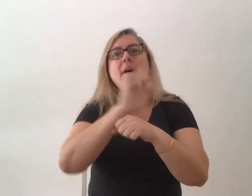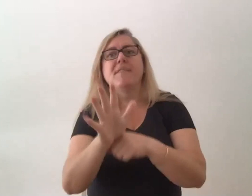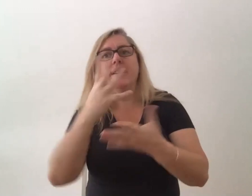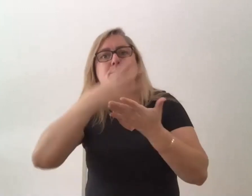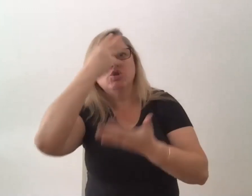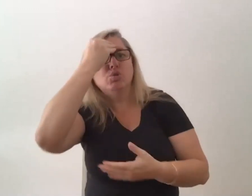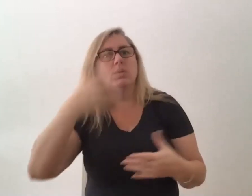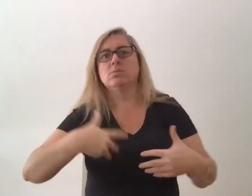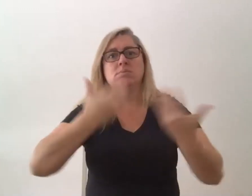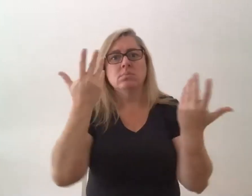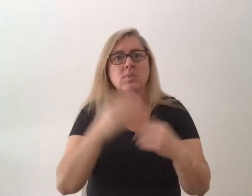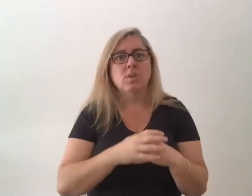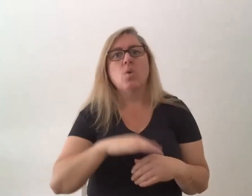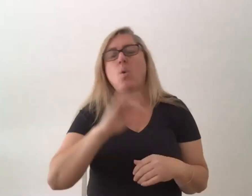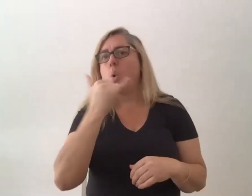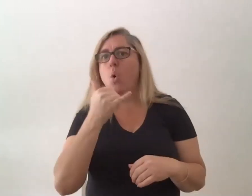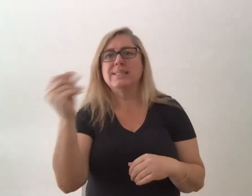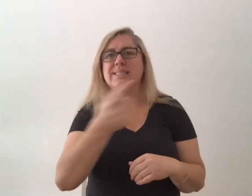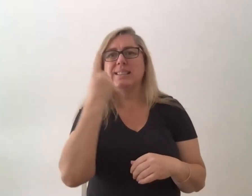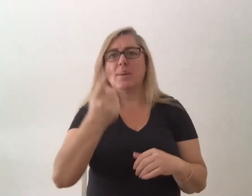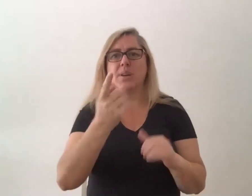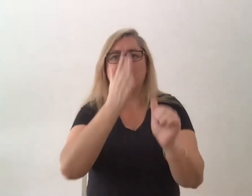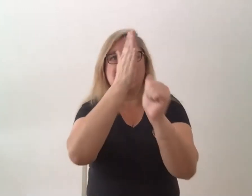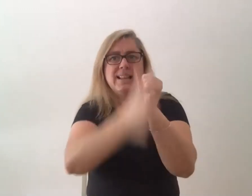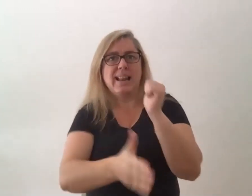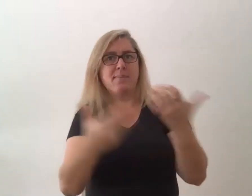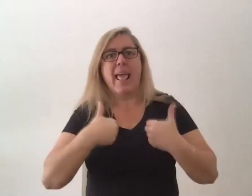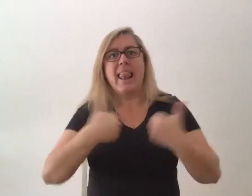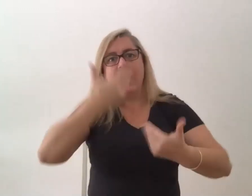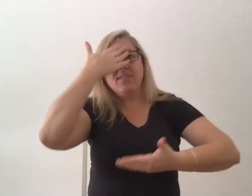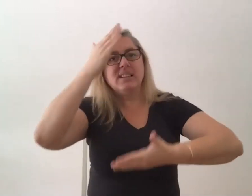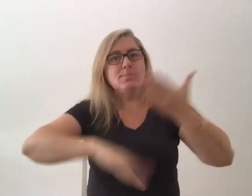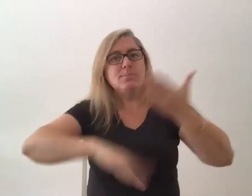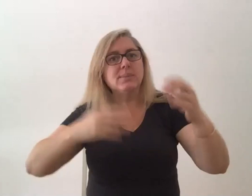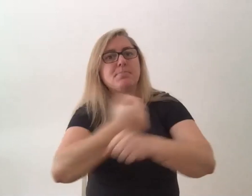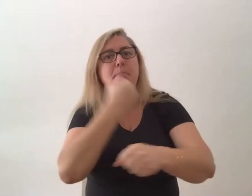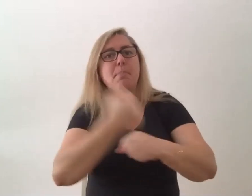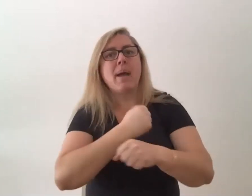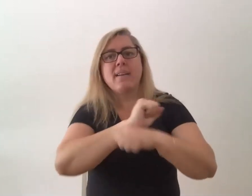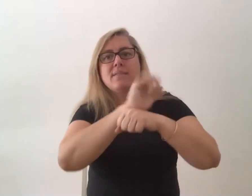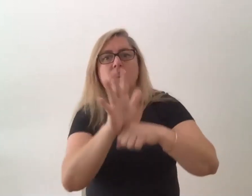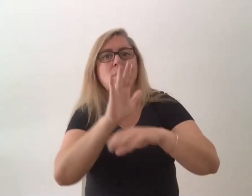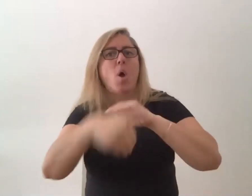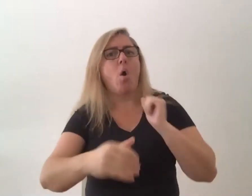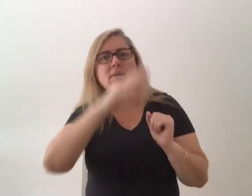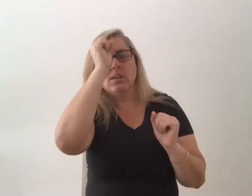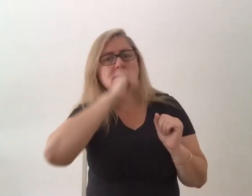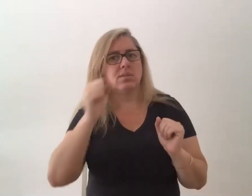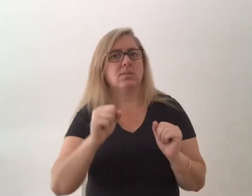or somebody who hasn't hasn't even got lived experience making films about schizophrenia and you know it's always dark and